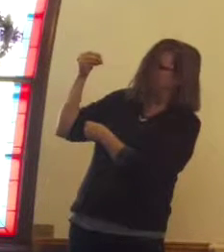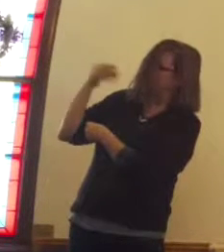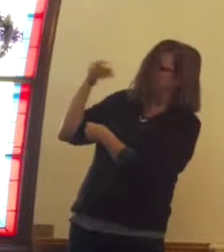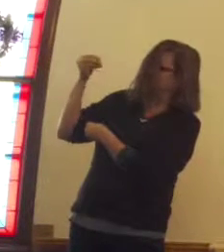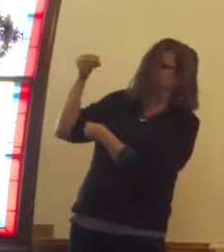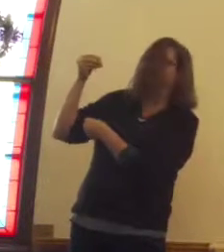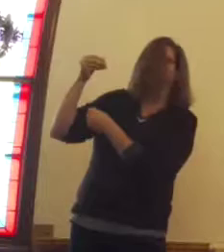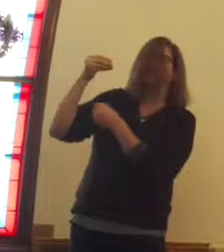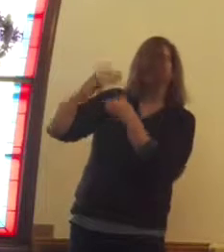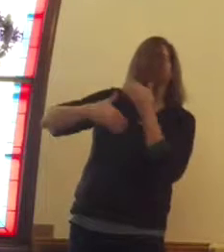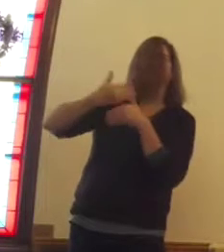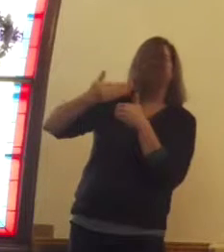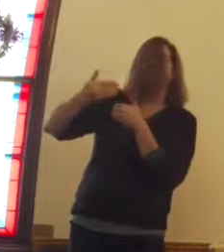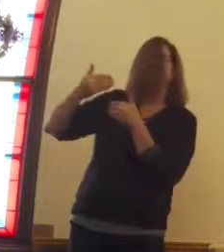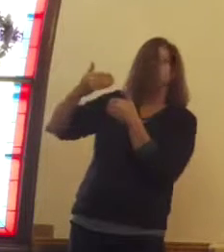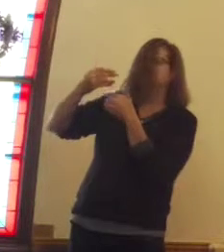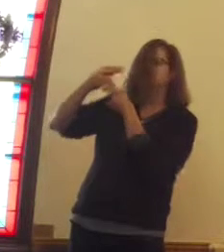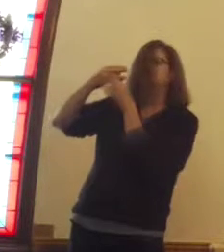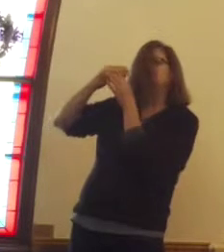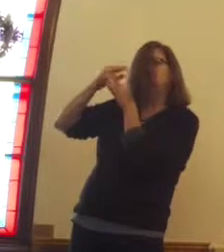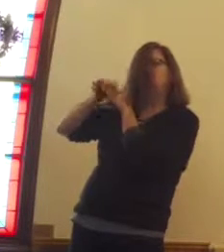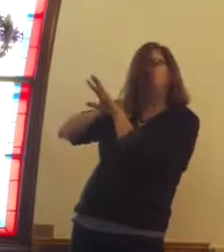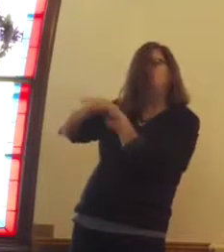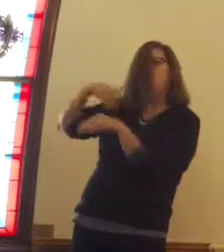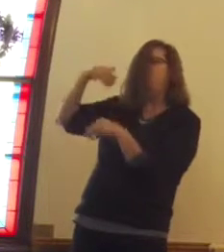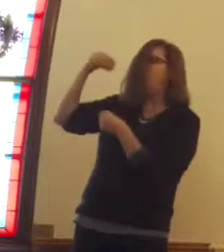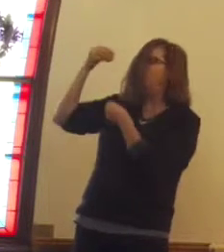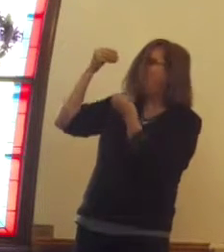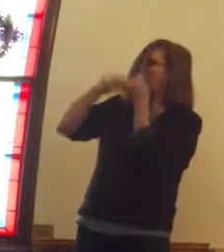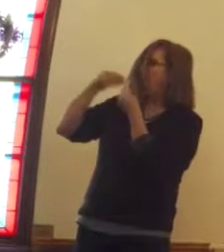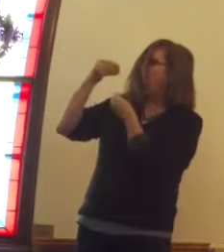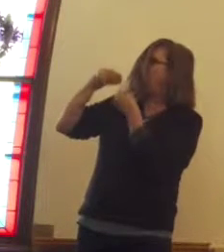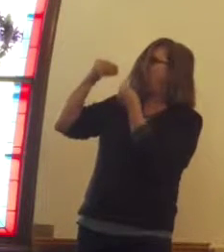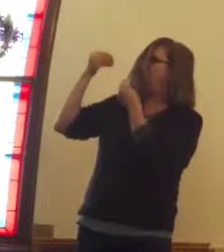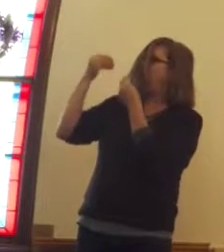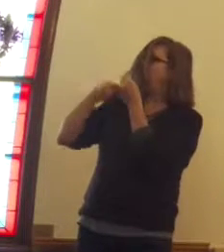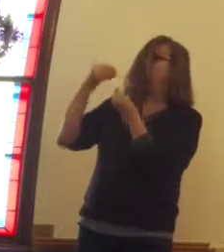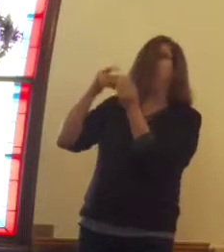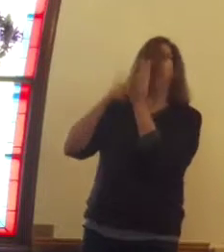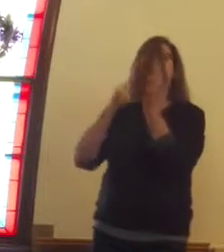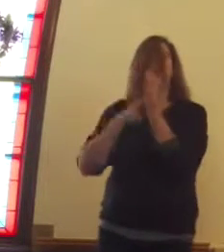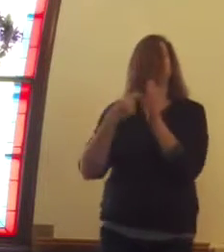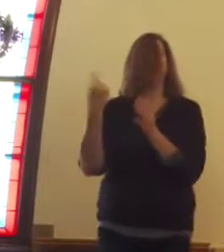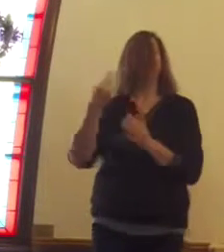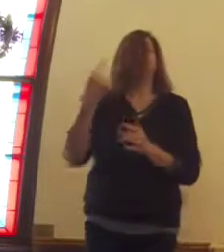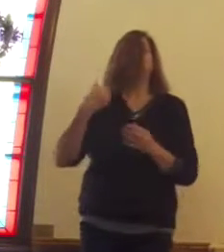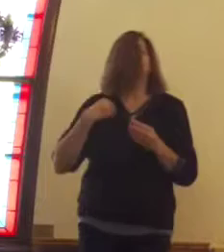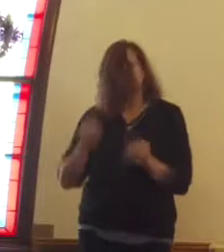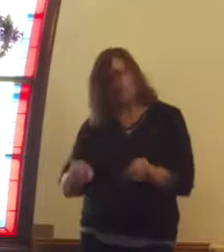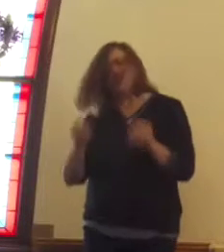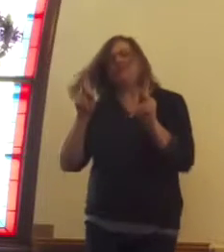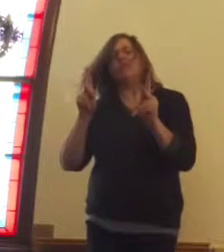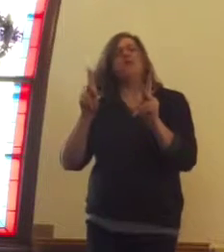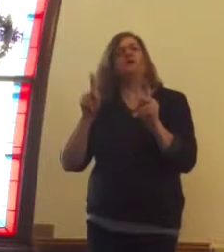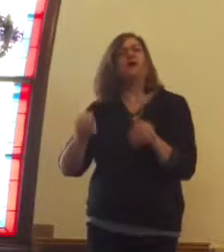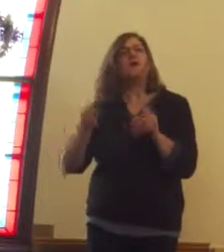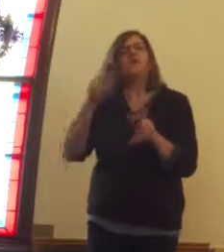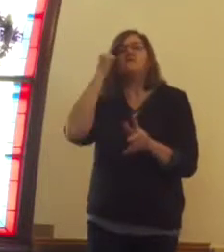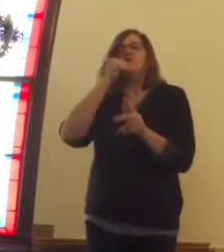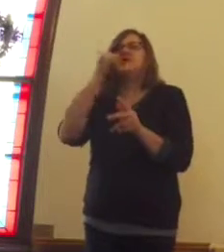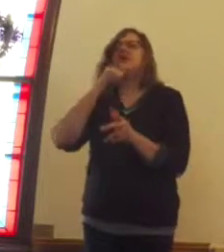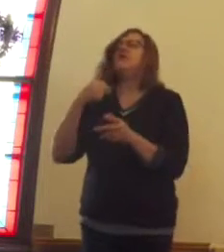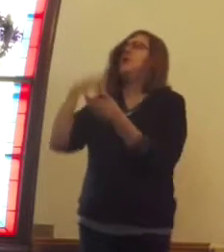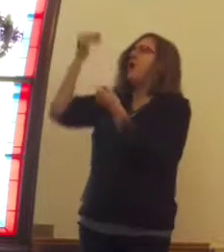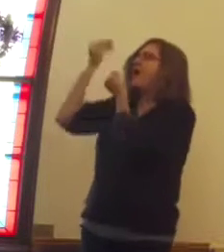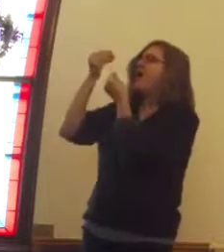little. So many times we take for granted those opportunities where these unknown loves come into our life each and every day.